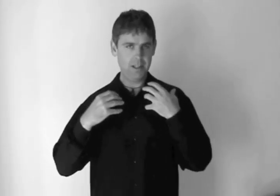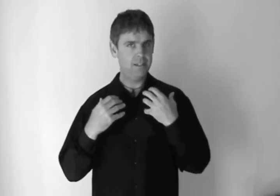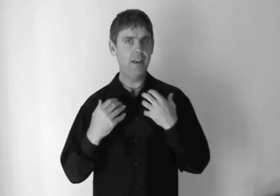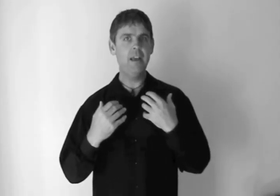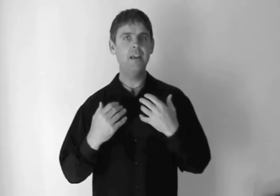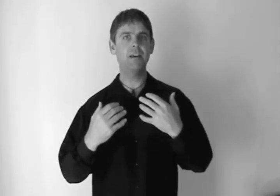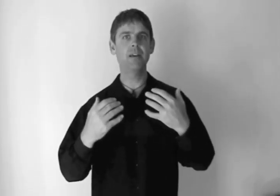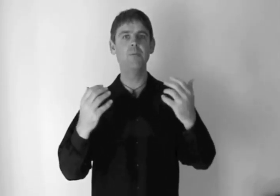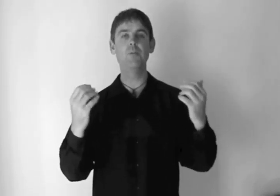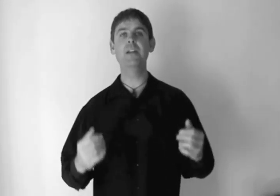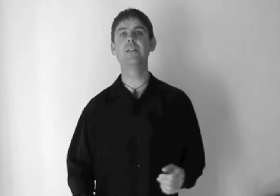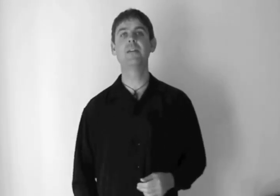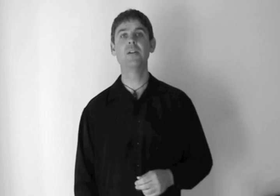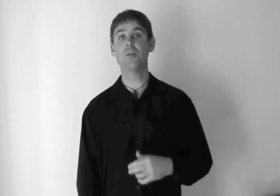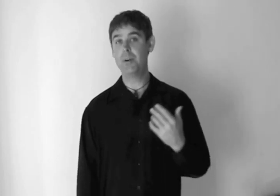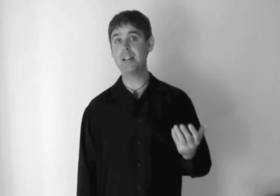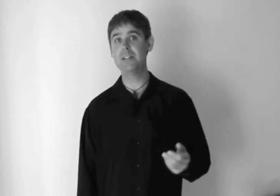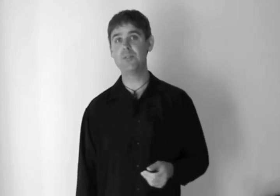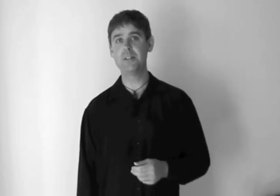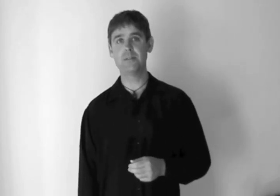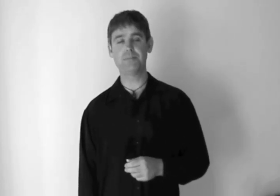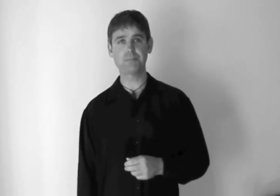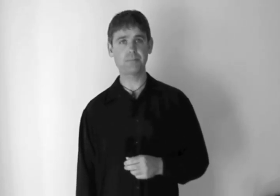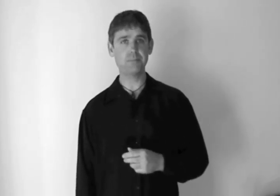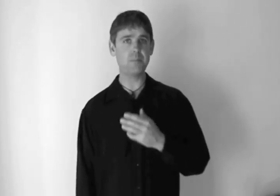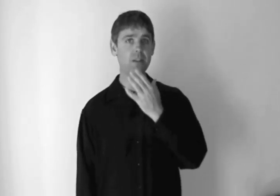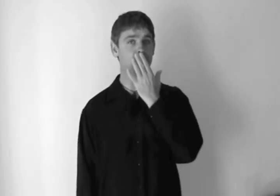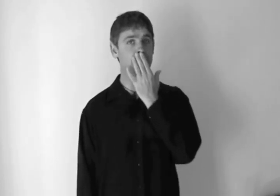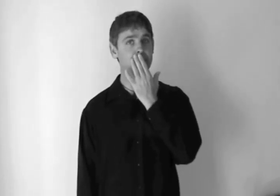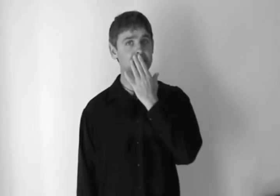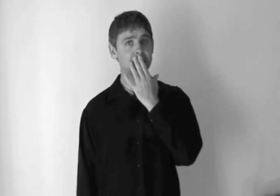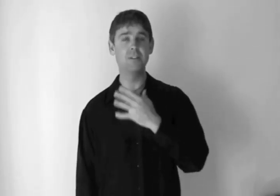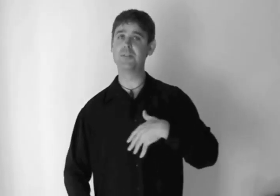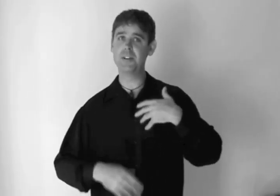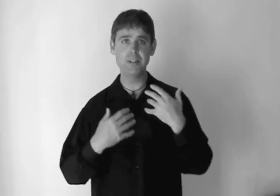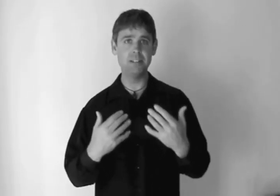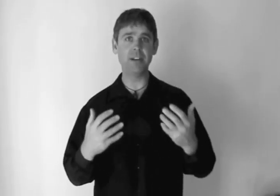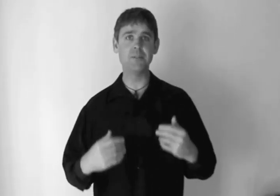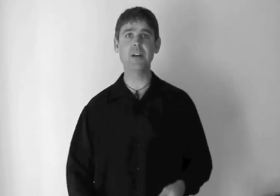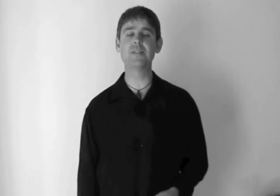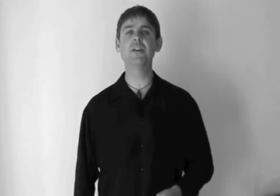release of air with wind, or brass instruments with buzzing, and also the release of air as well. So,